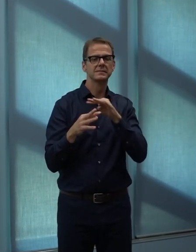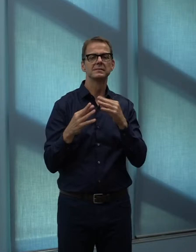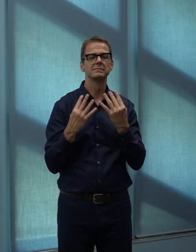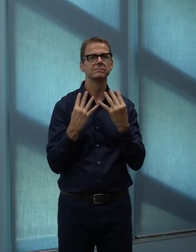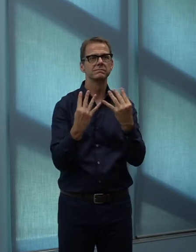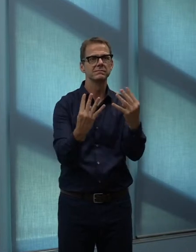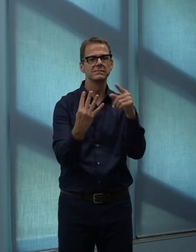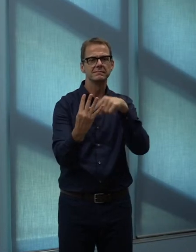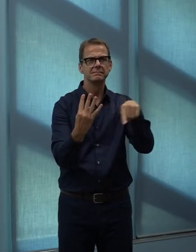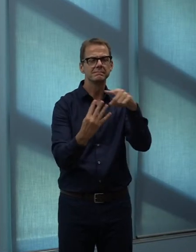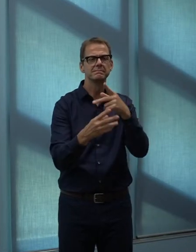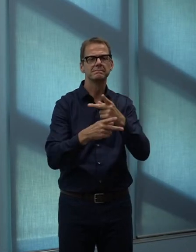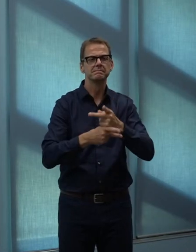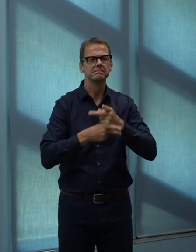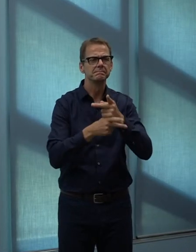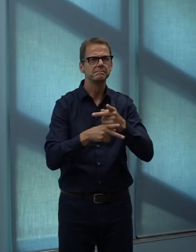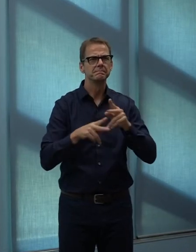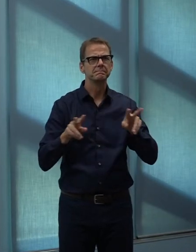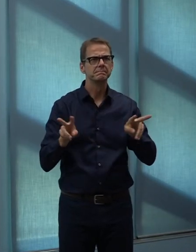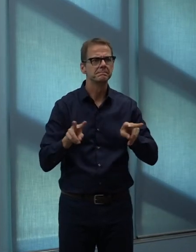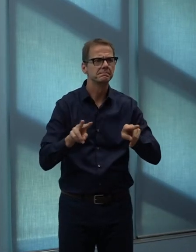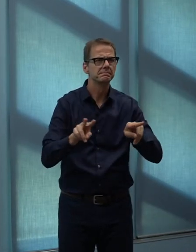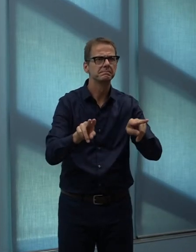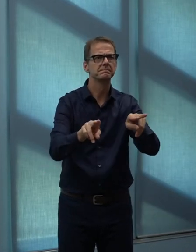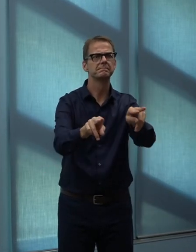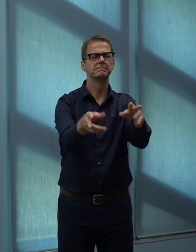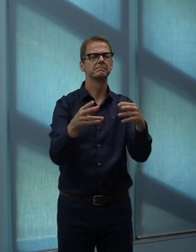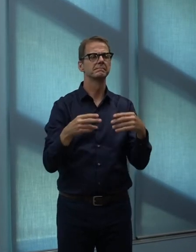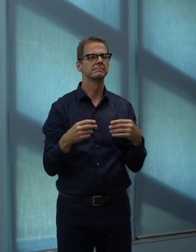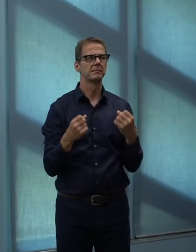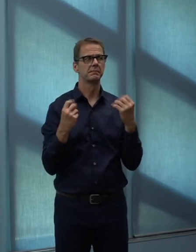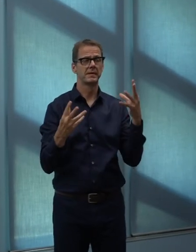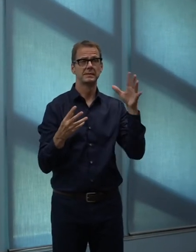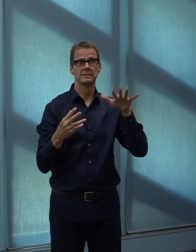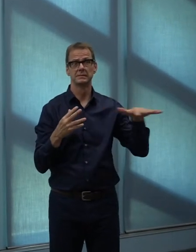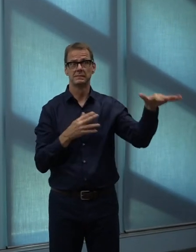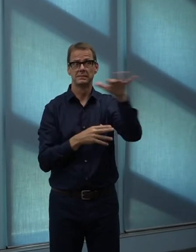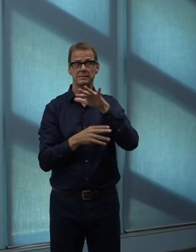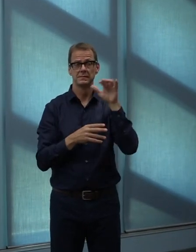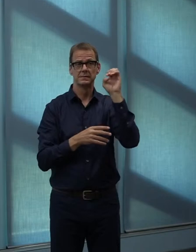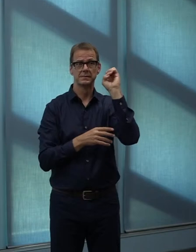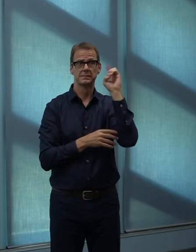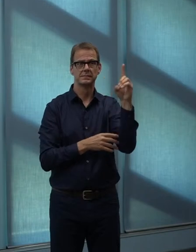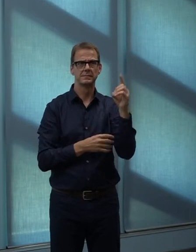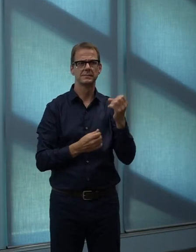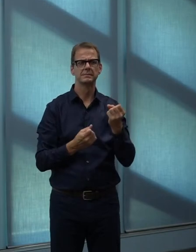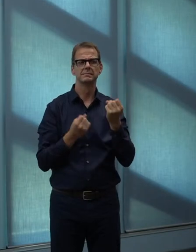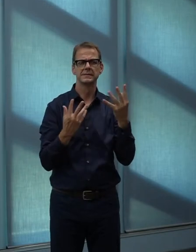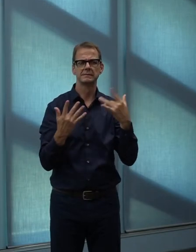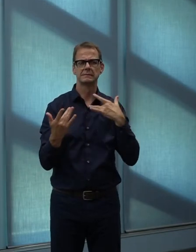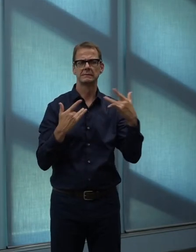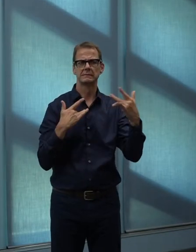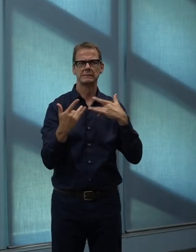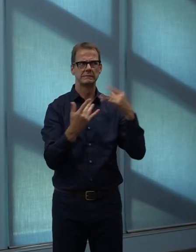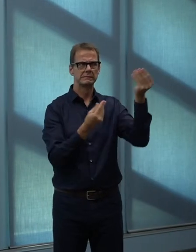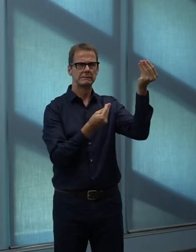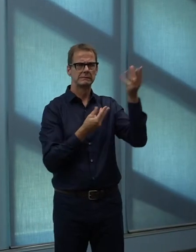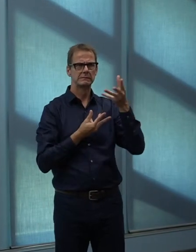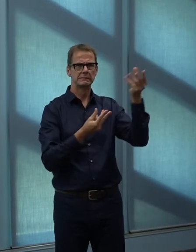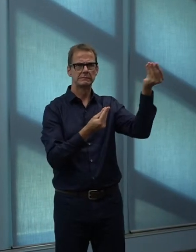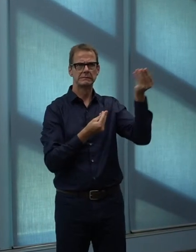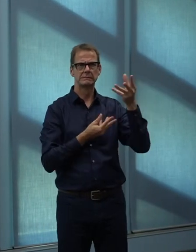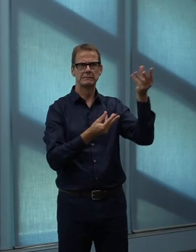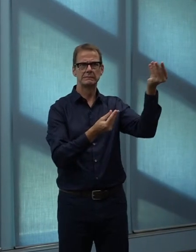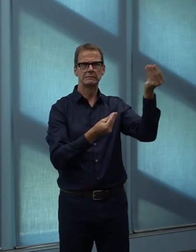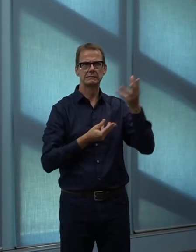Earlier this year, service levels were reduced for maintenance in parks, sports fields, trails, and other city-owned green spaces